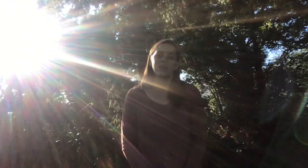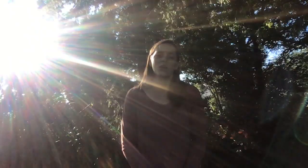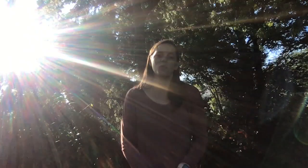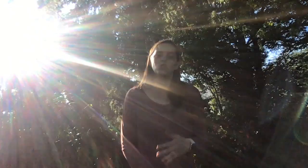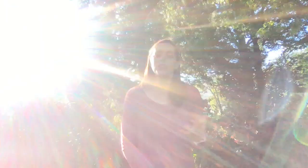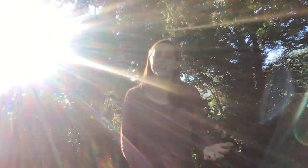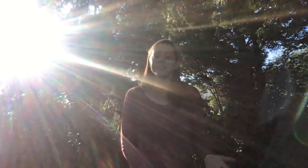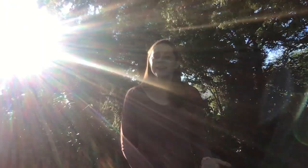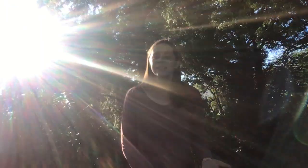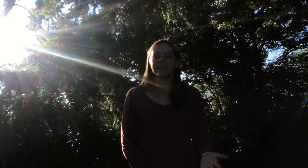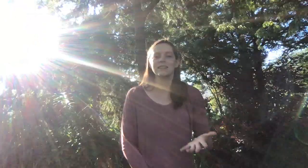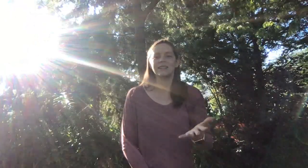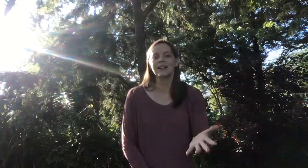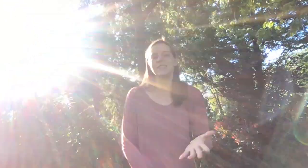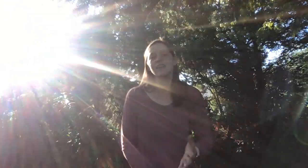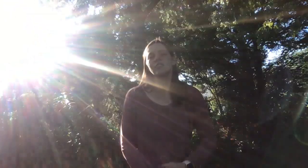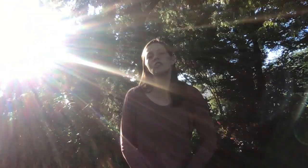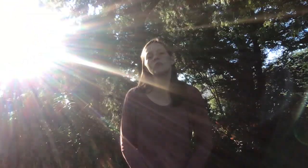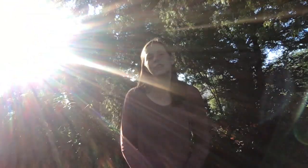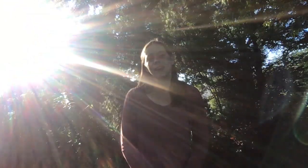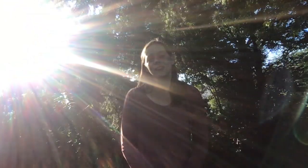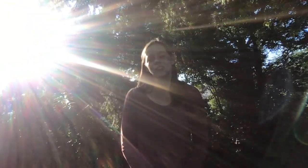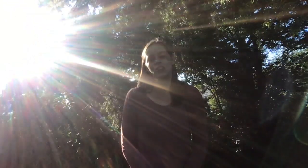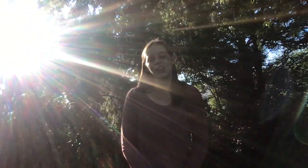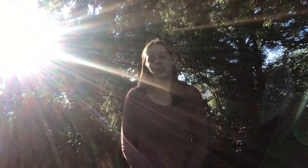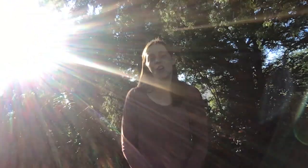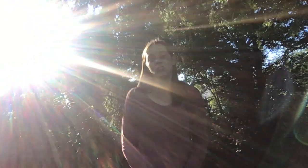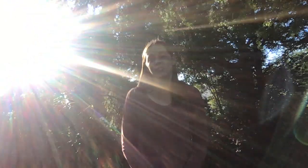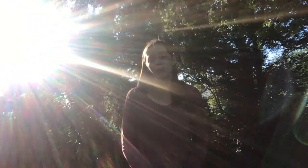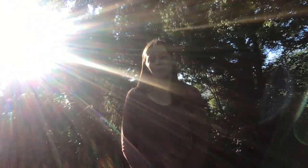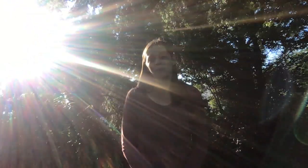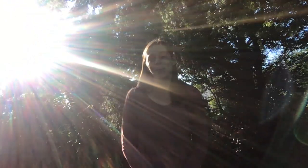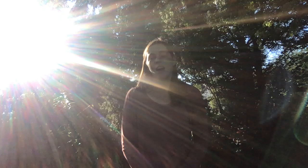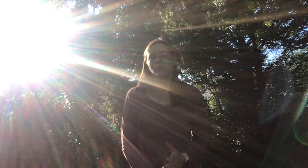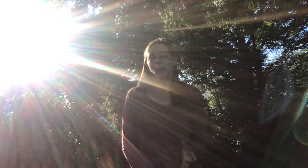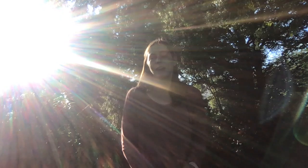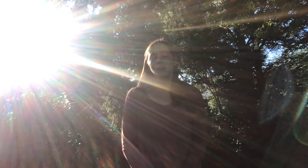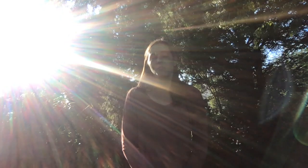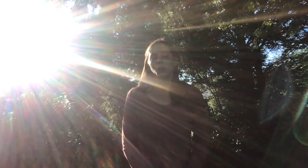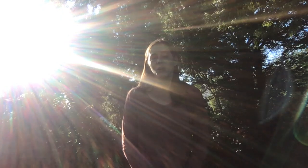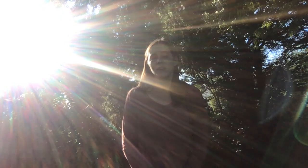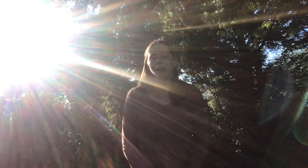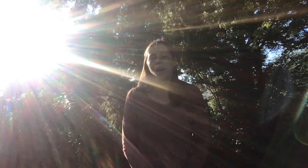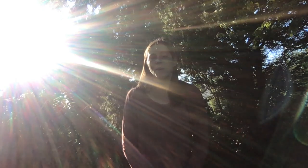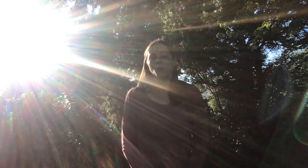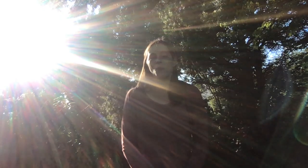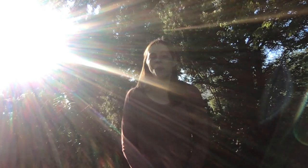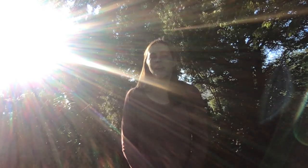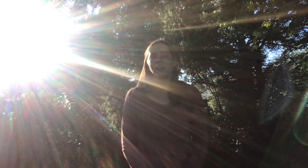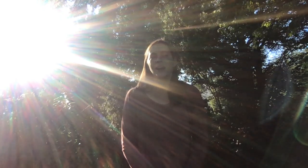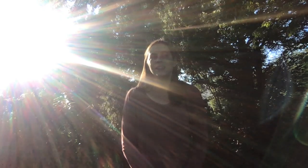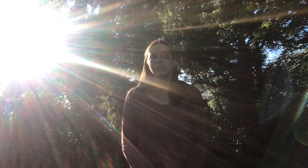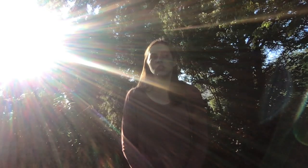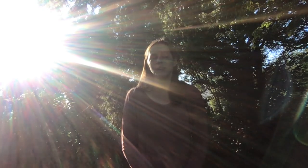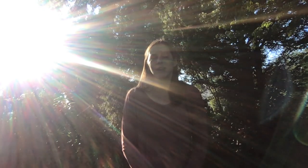Julian's idea is an idea that you would like to share also of writing a book about what God is doing.